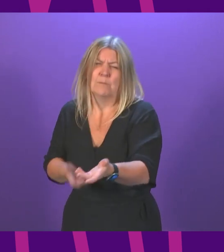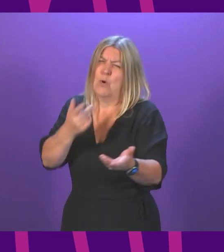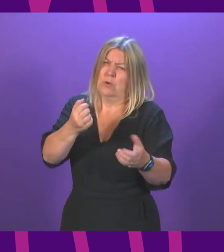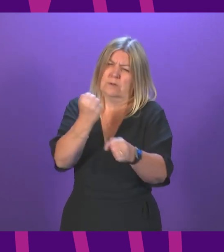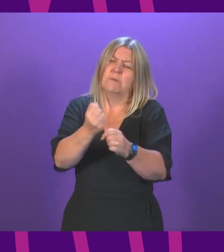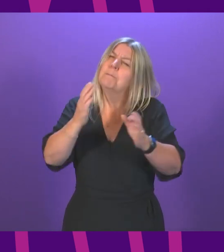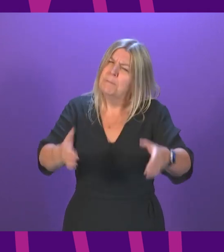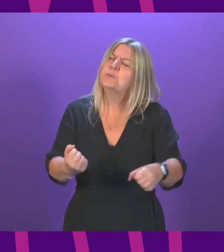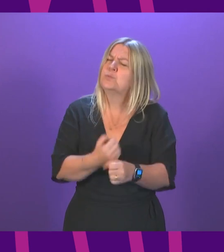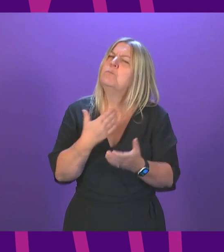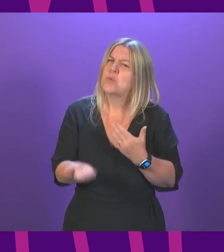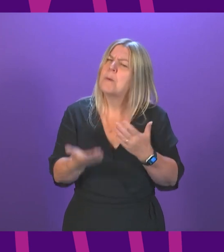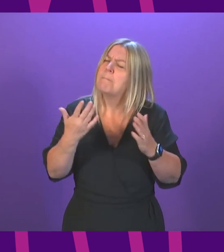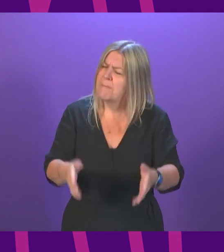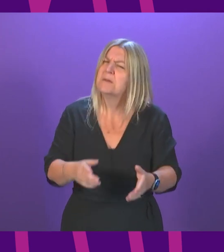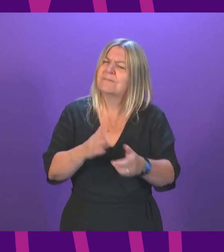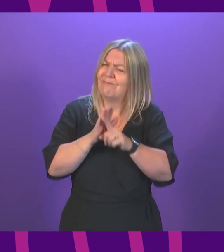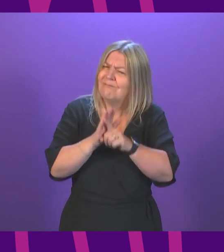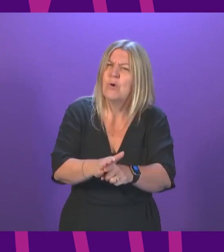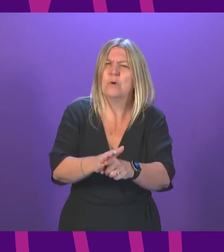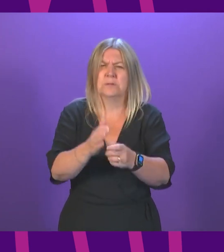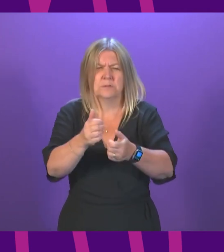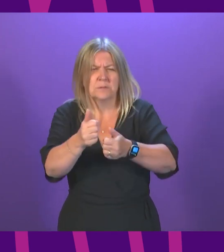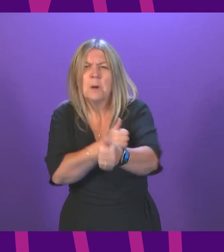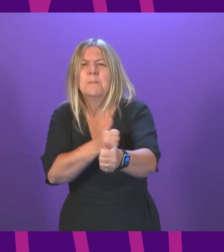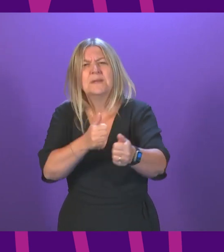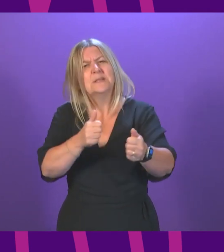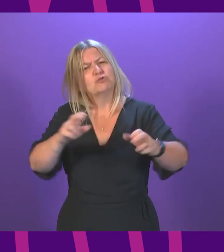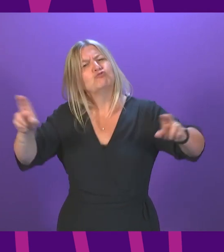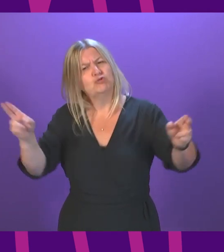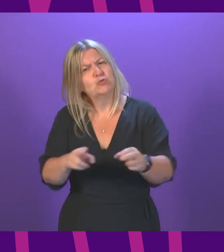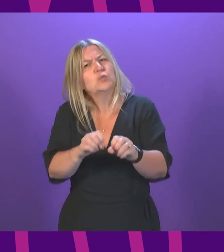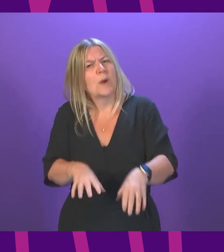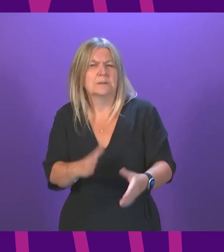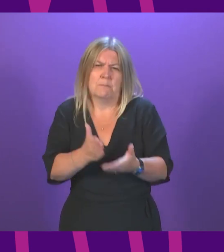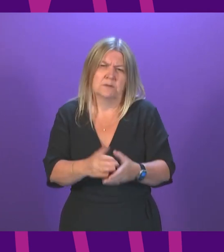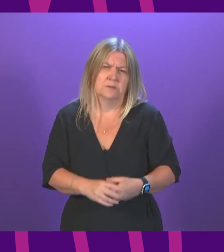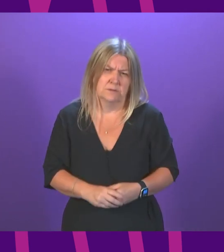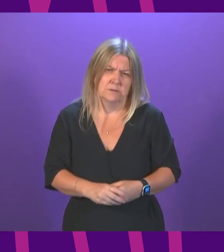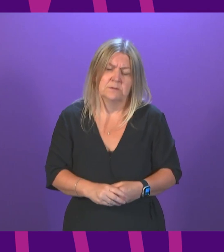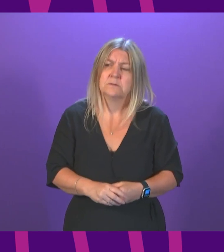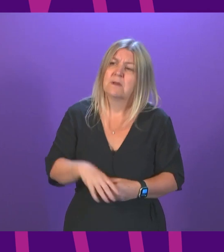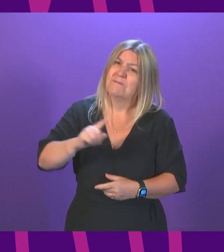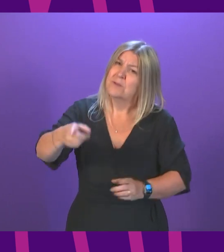to force companies to reduce waste with regulation and fines where they are failing to act. Will the First Minister commit to